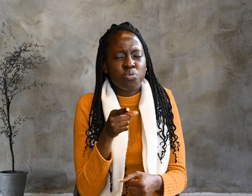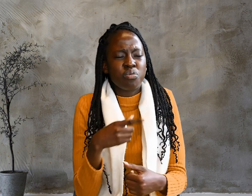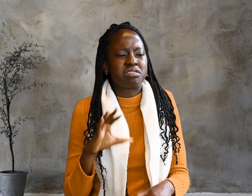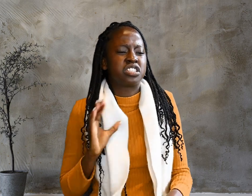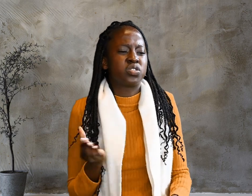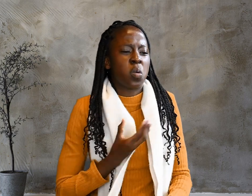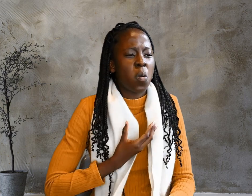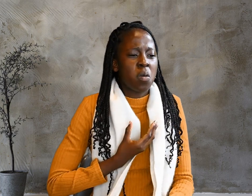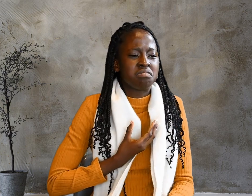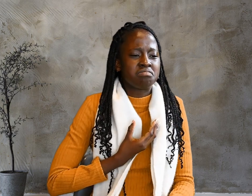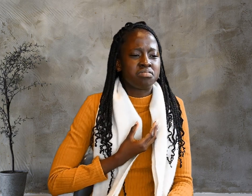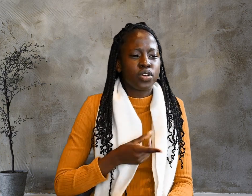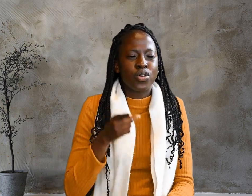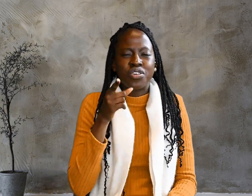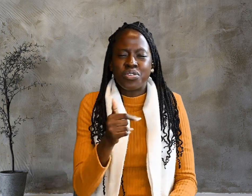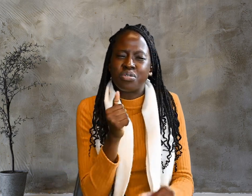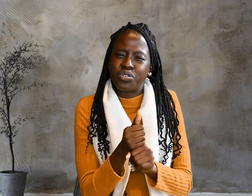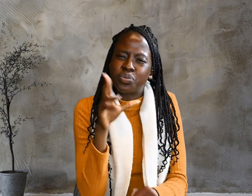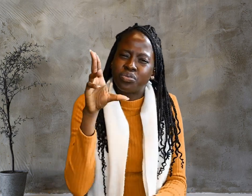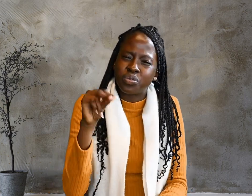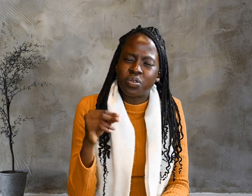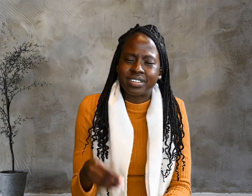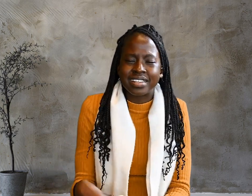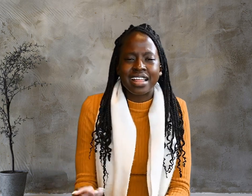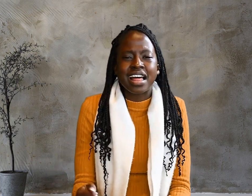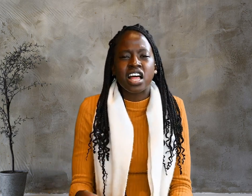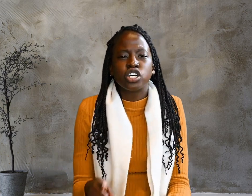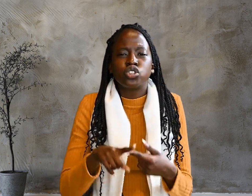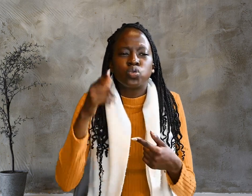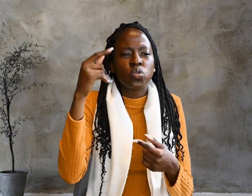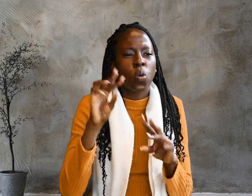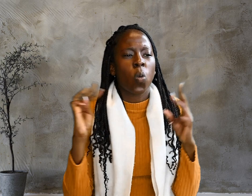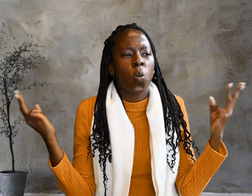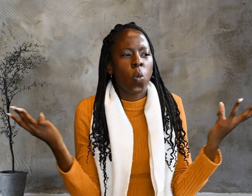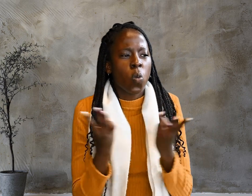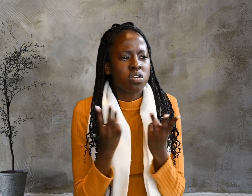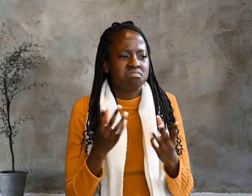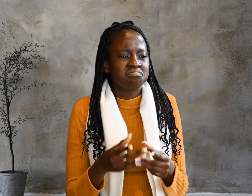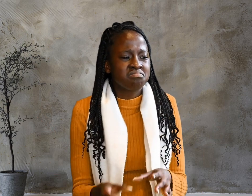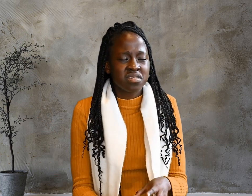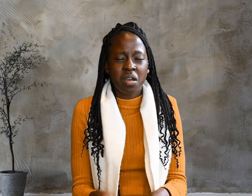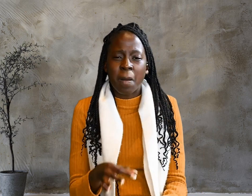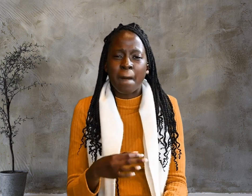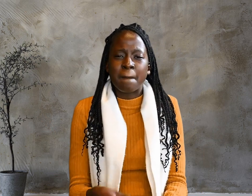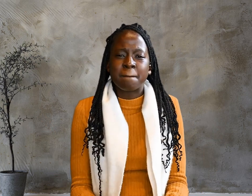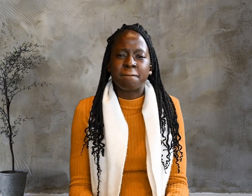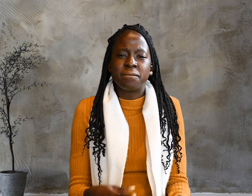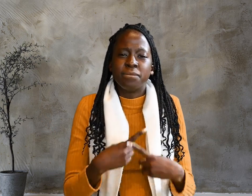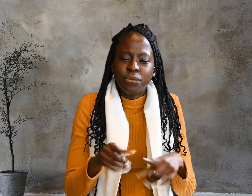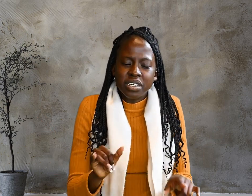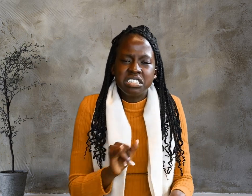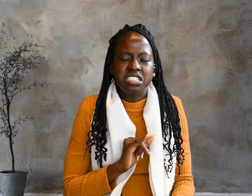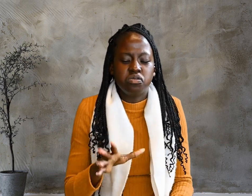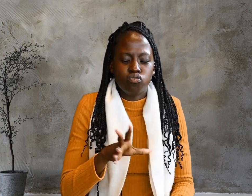As it is, you do not belong to the world, but I have chosen you out of this world.